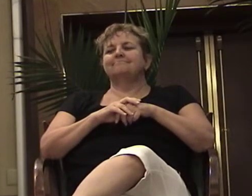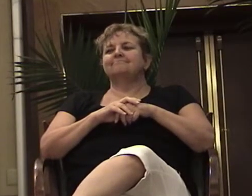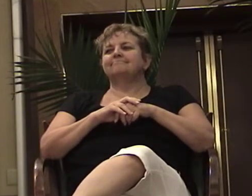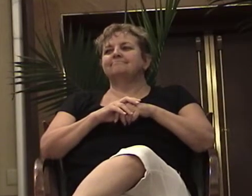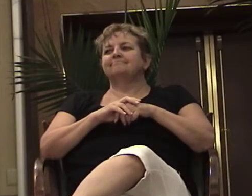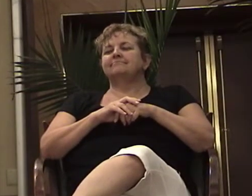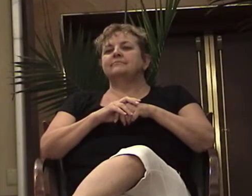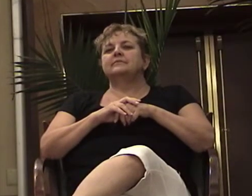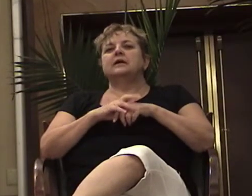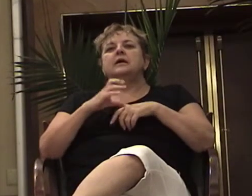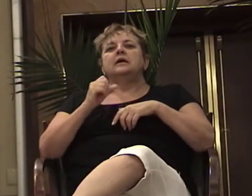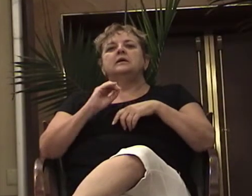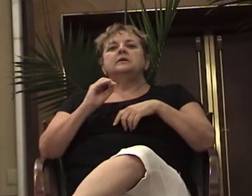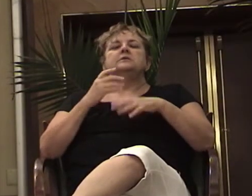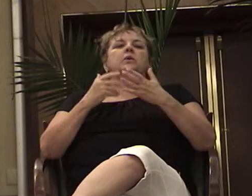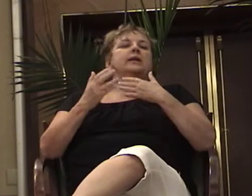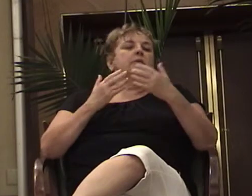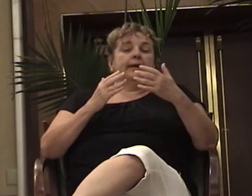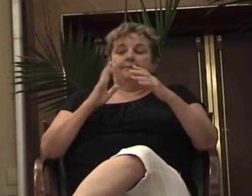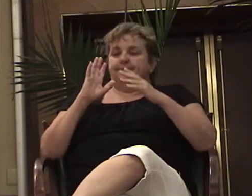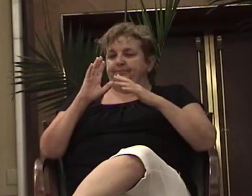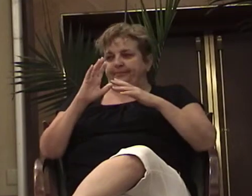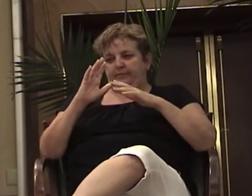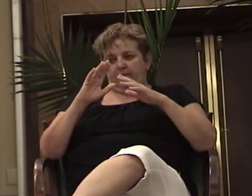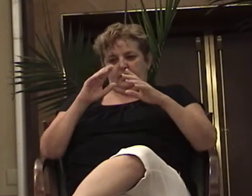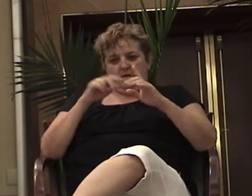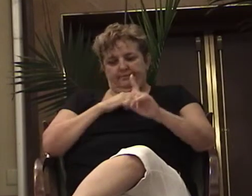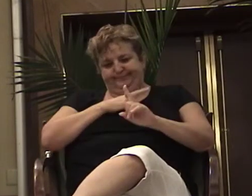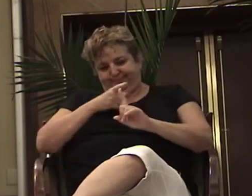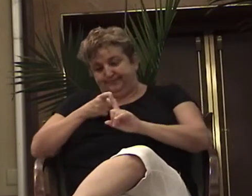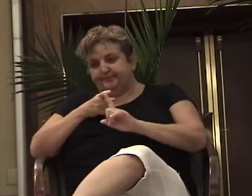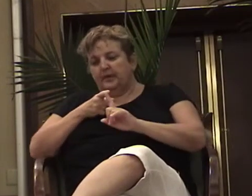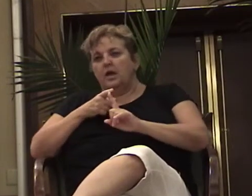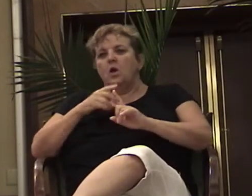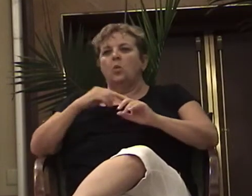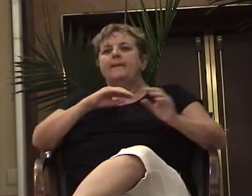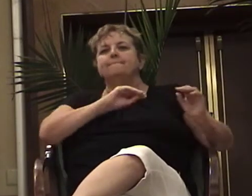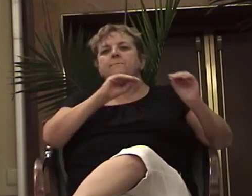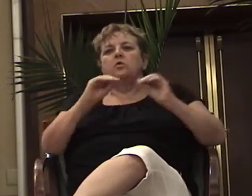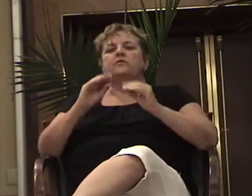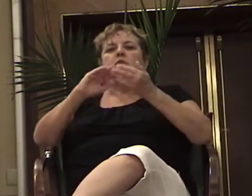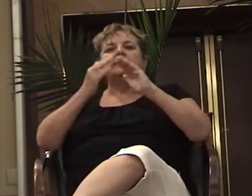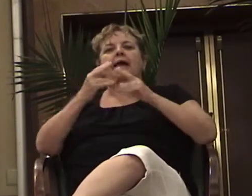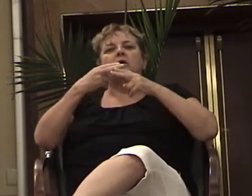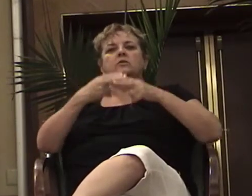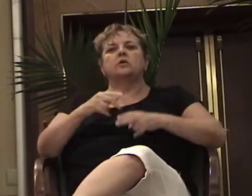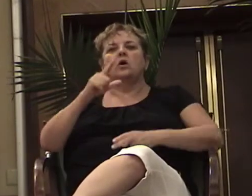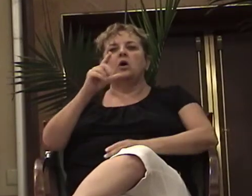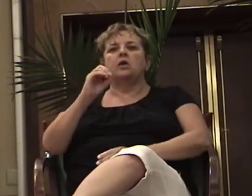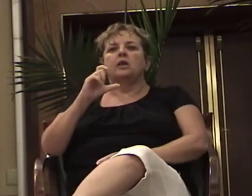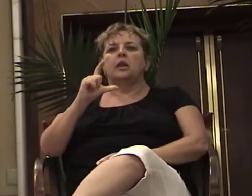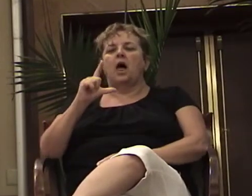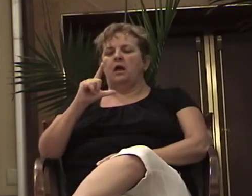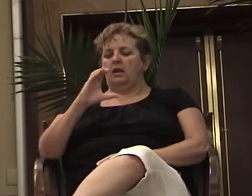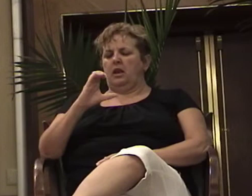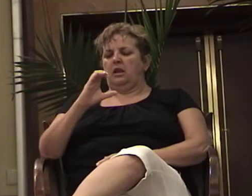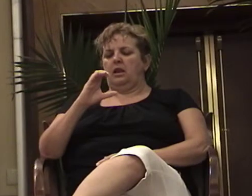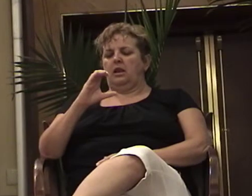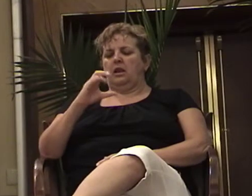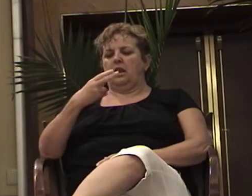So we moved to this little town called, uh, Laughlin. And my mother had cleaned bathrooms for a living. And she made a solemn vow that